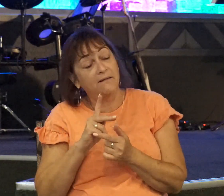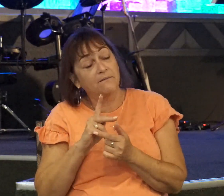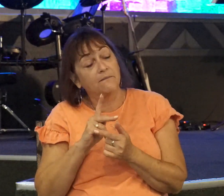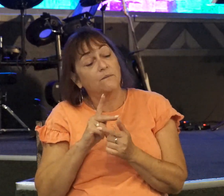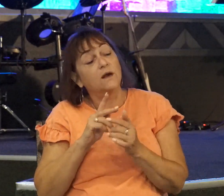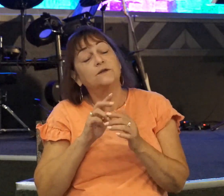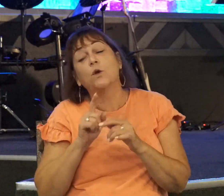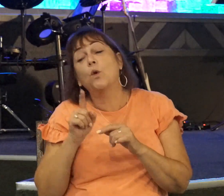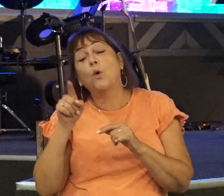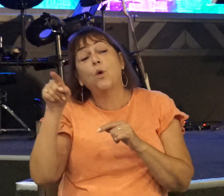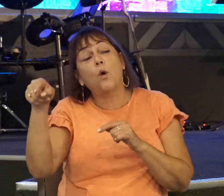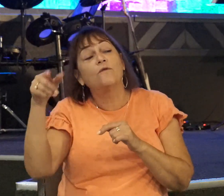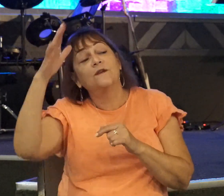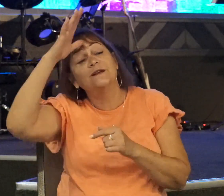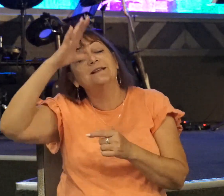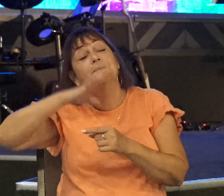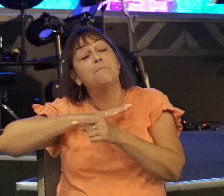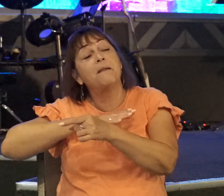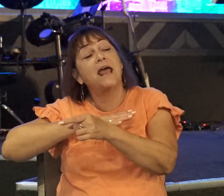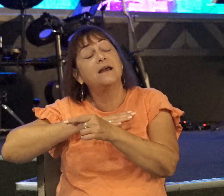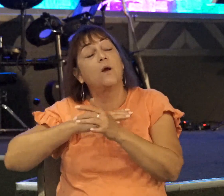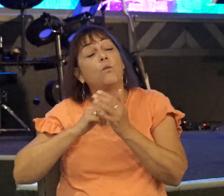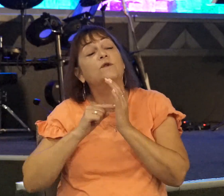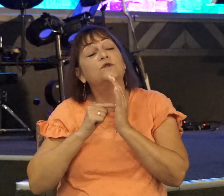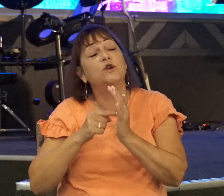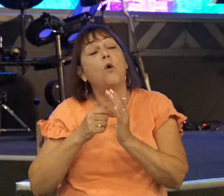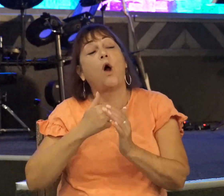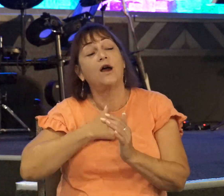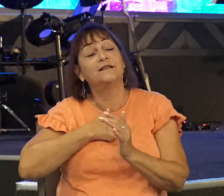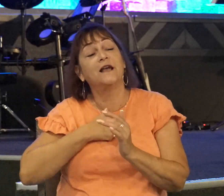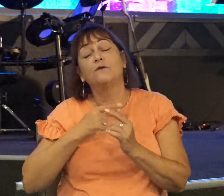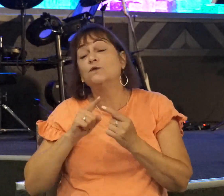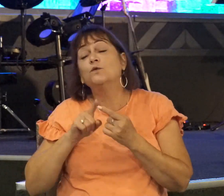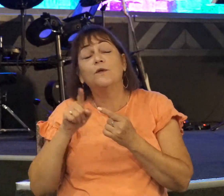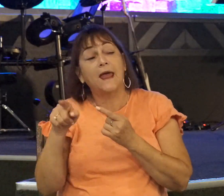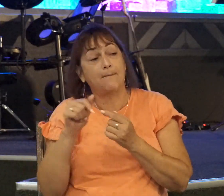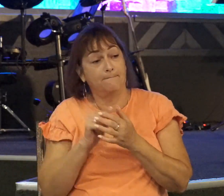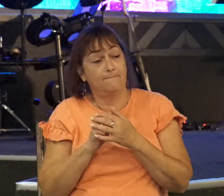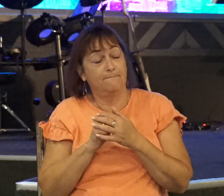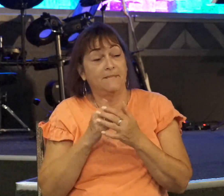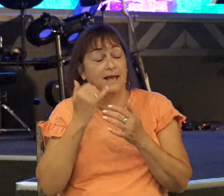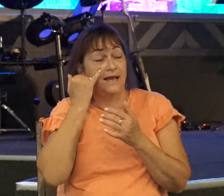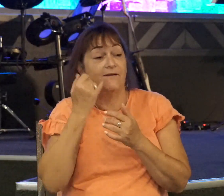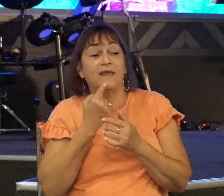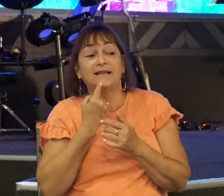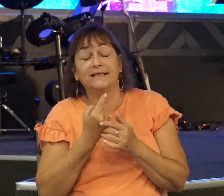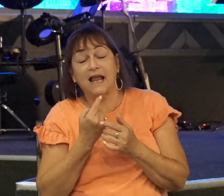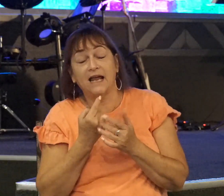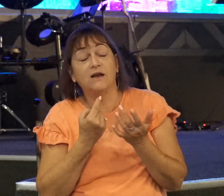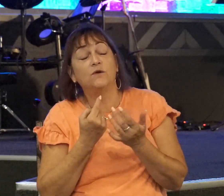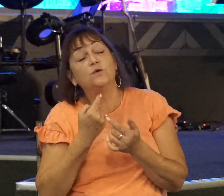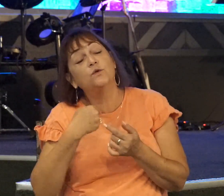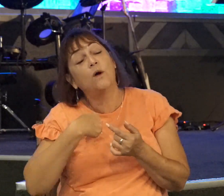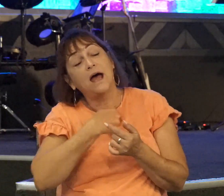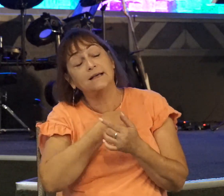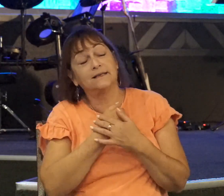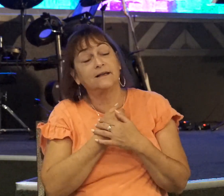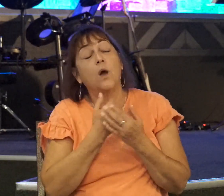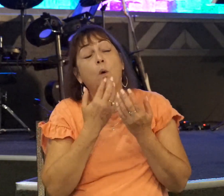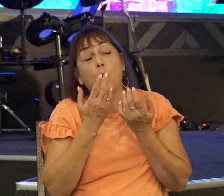over to these men, and we will show ourselves to them. If they say thus to us, wait until